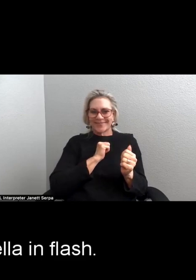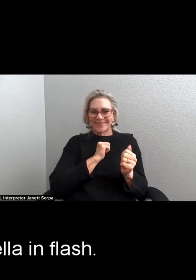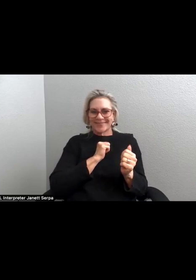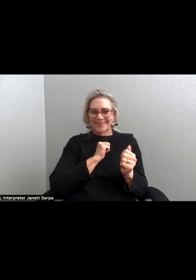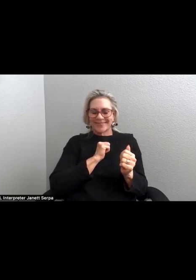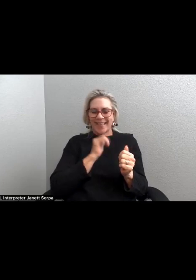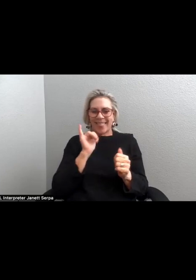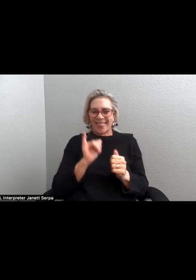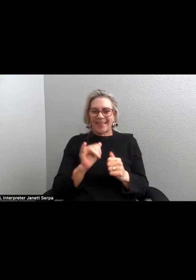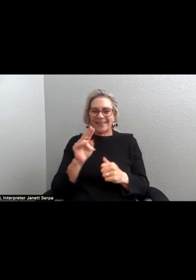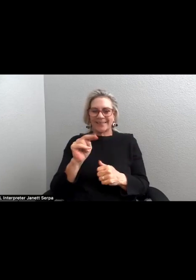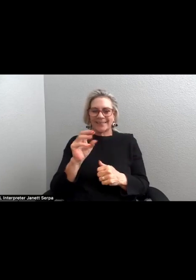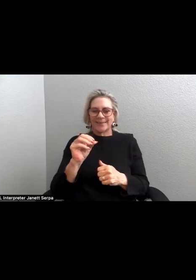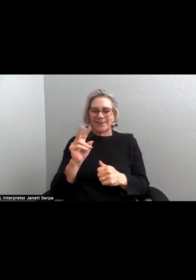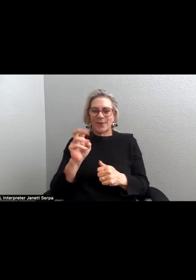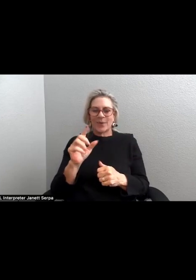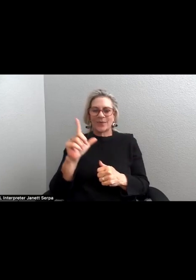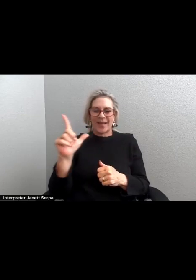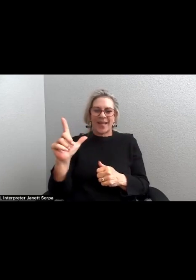in flesh.